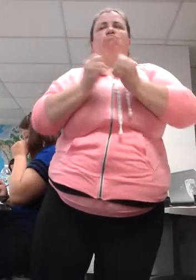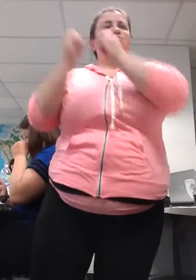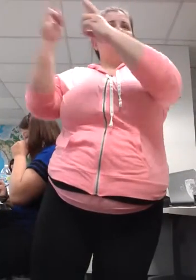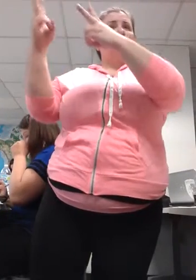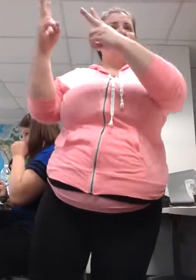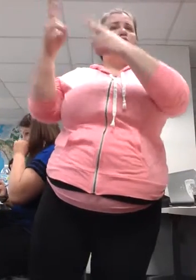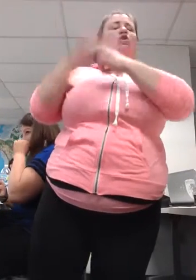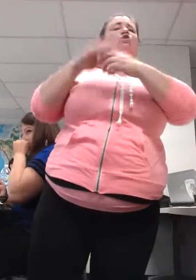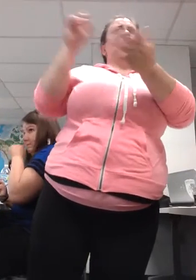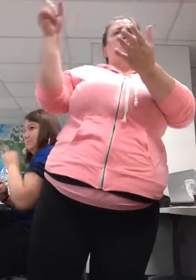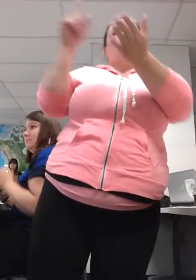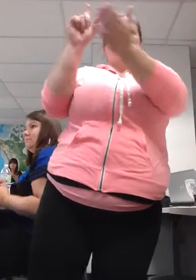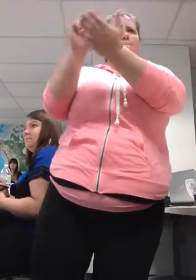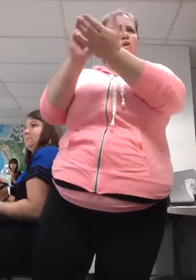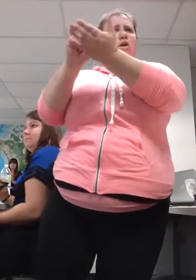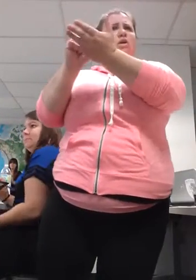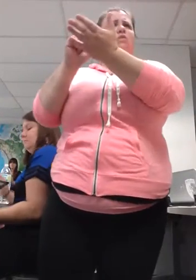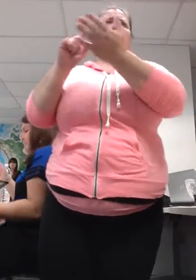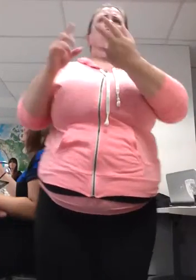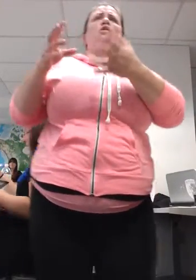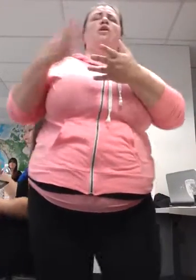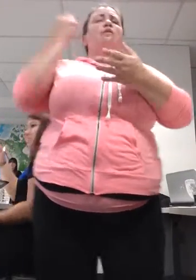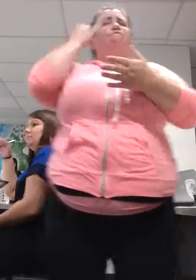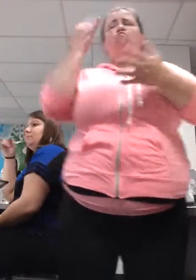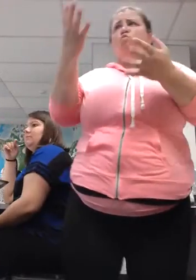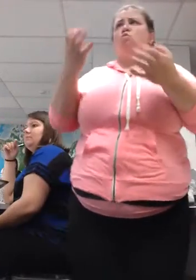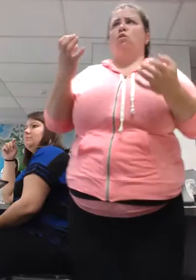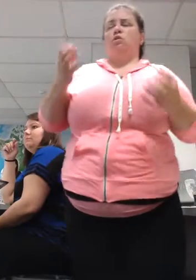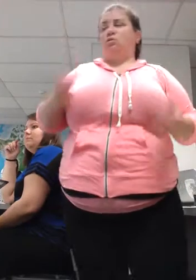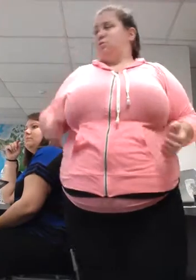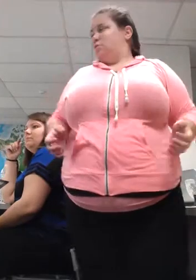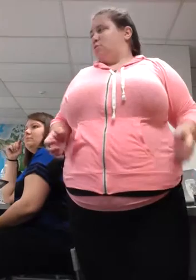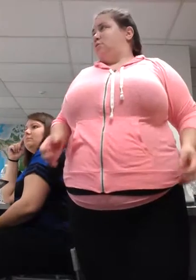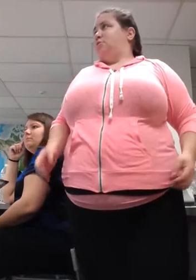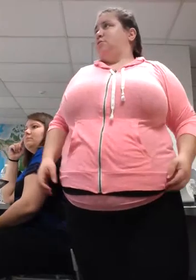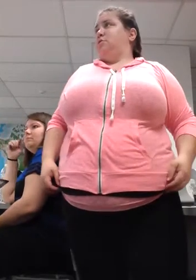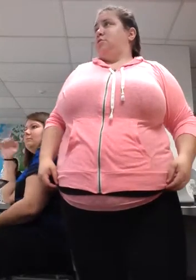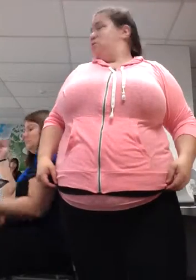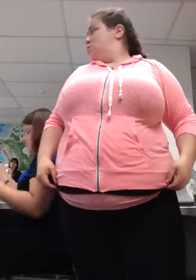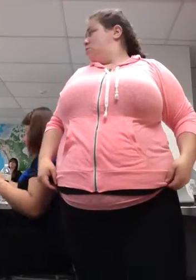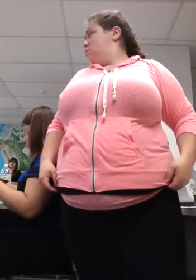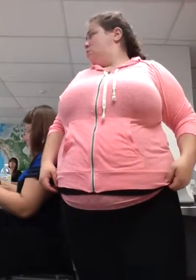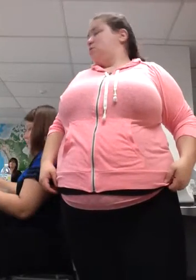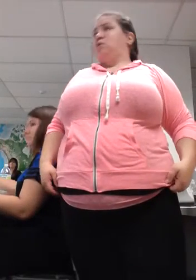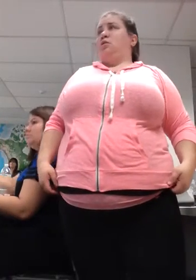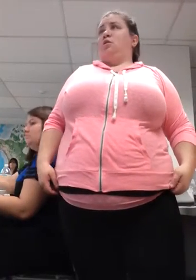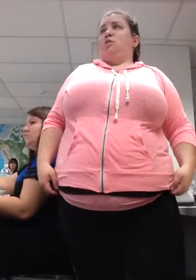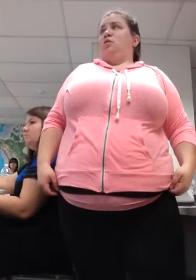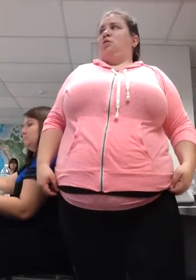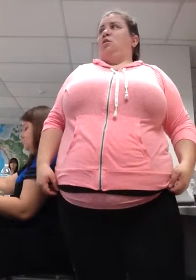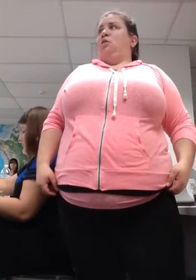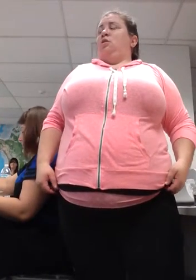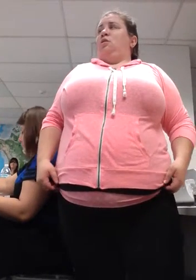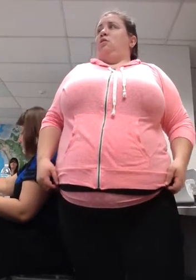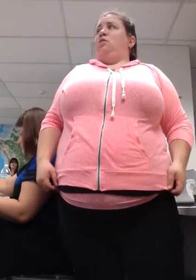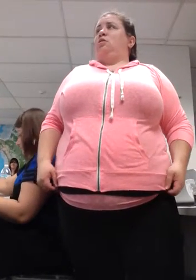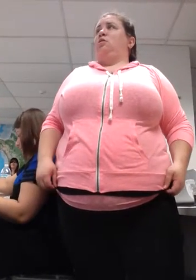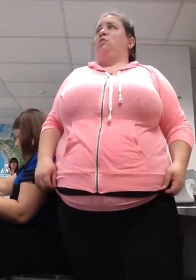later. Okay. The next C